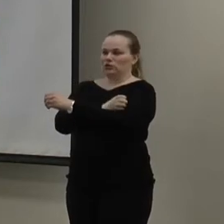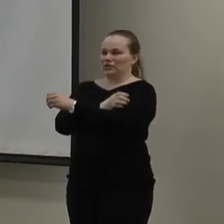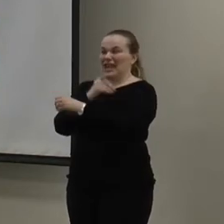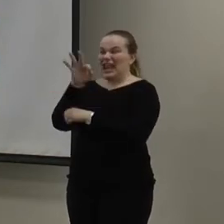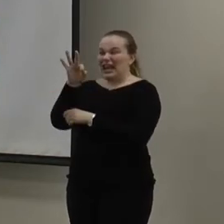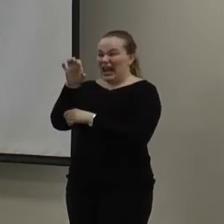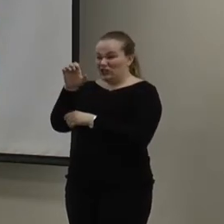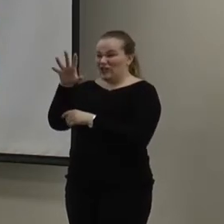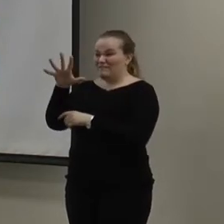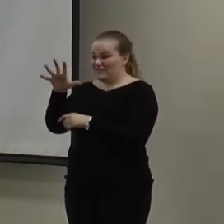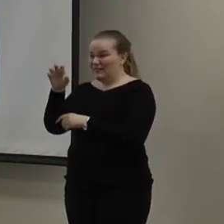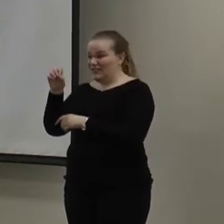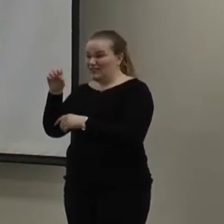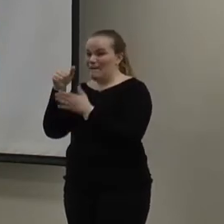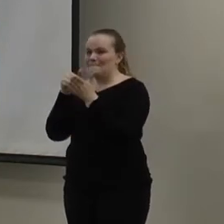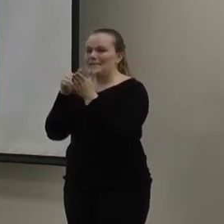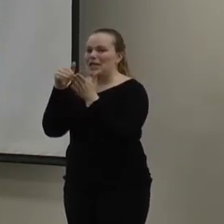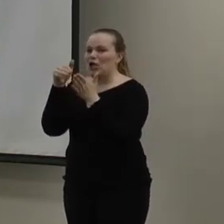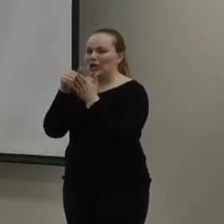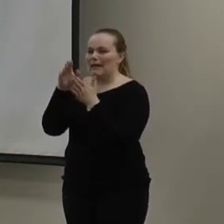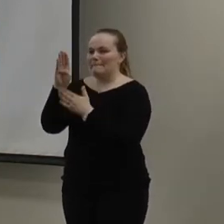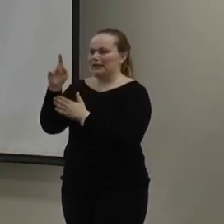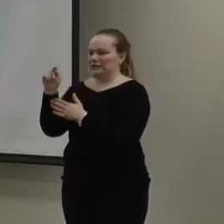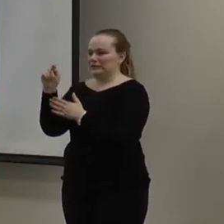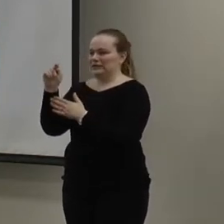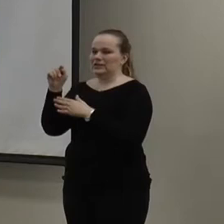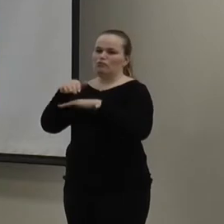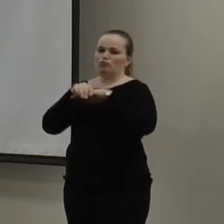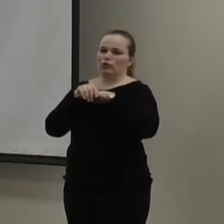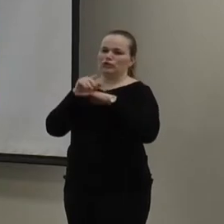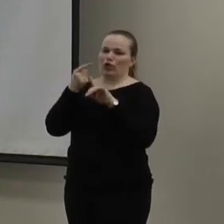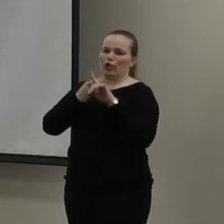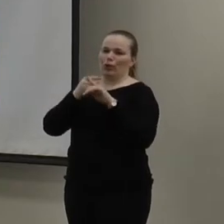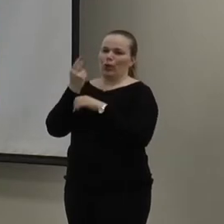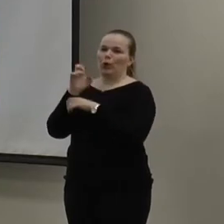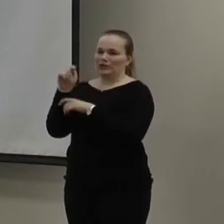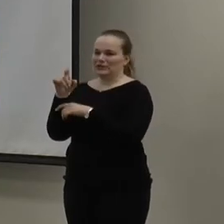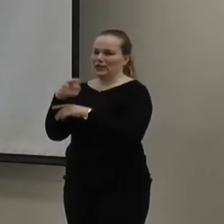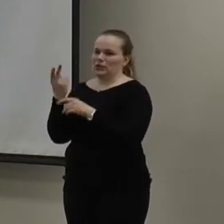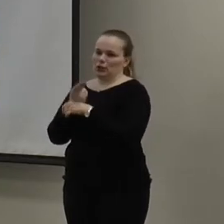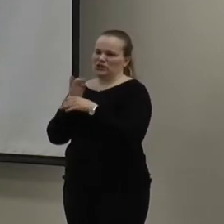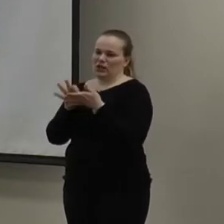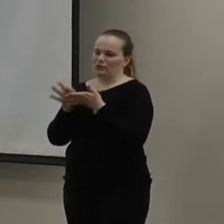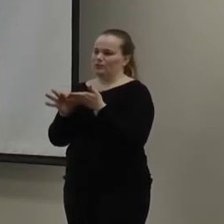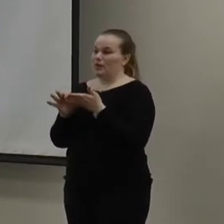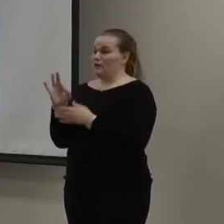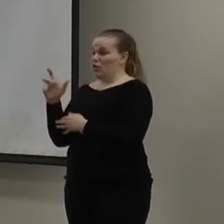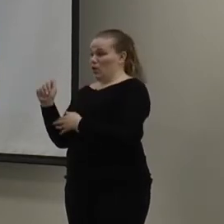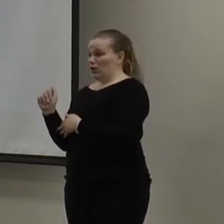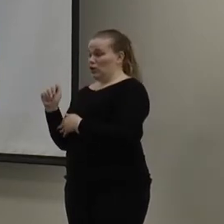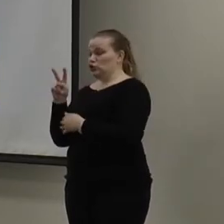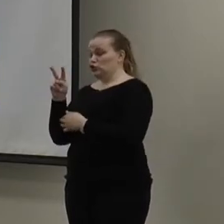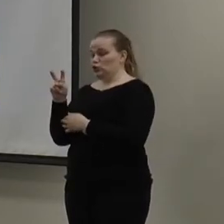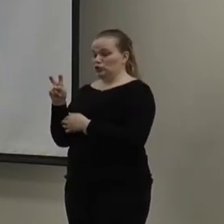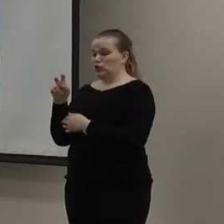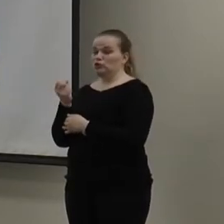950 million BTUs, British thermal units that they use. And then Florida, we came in with